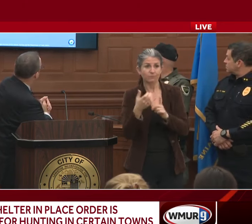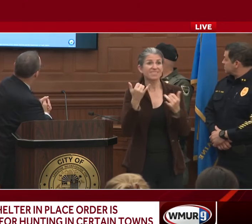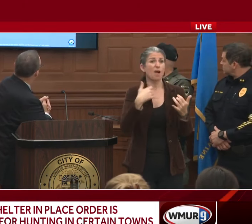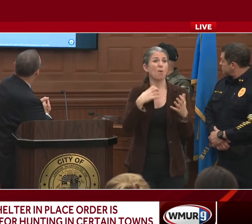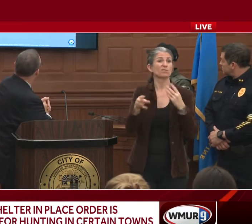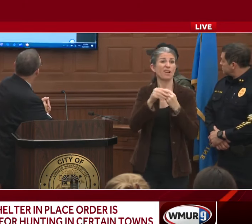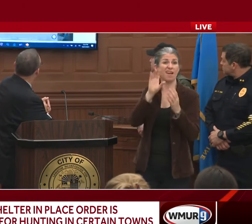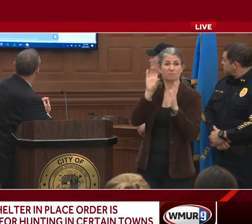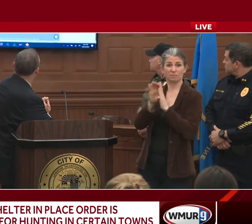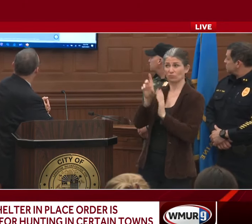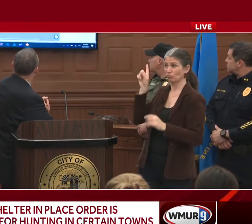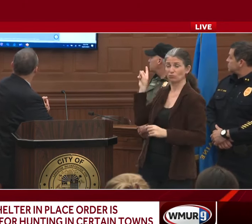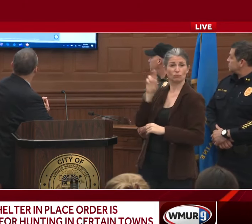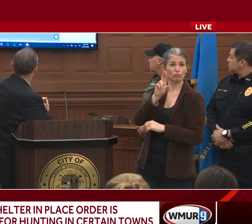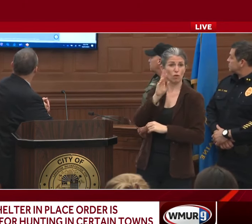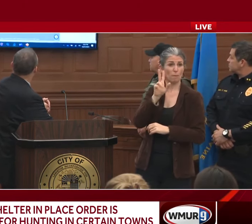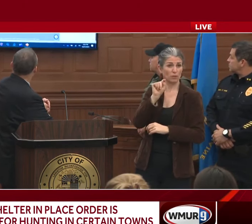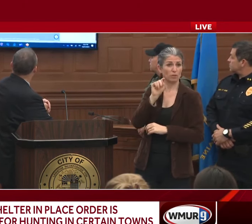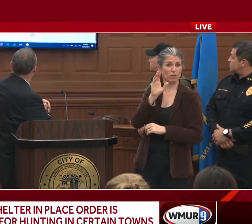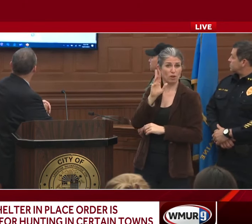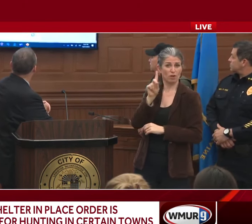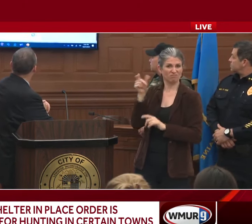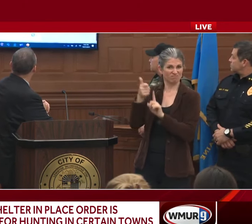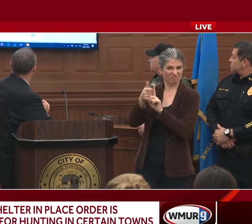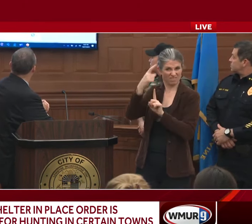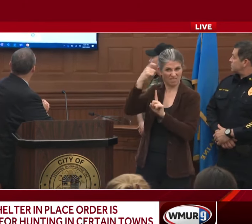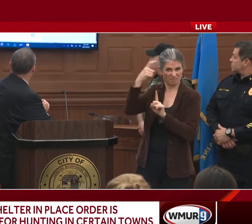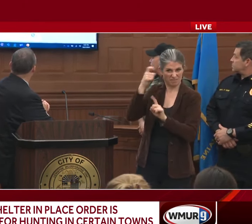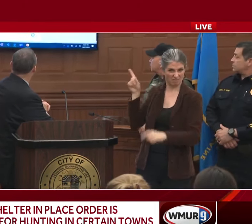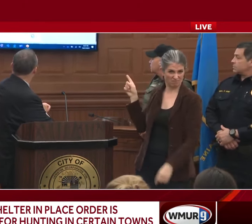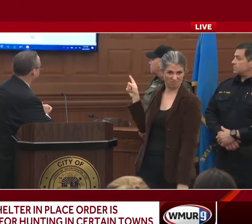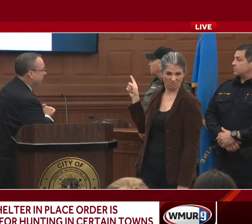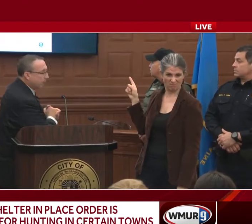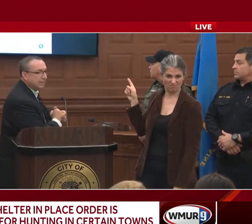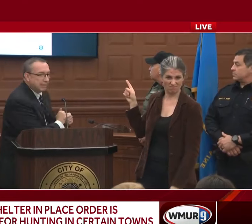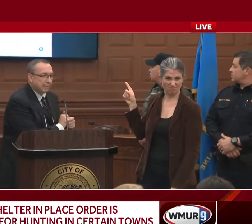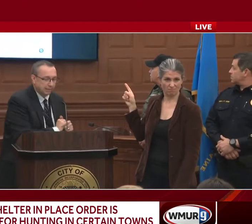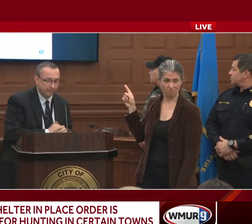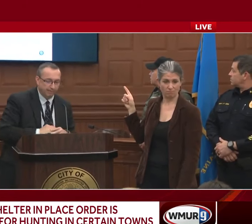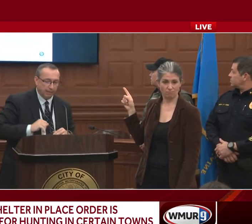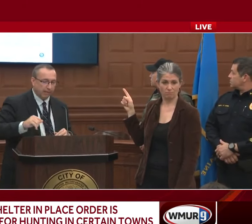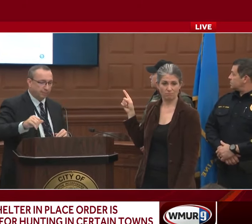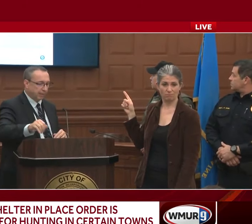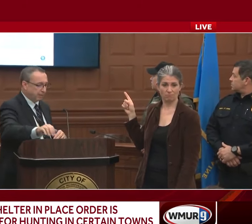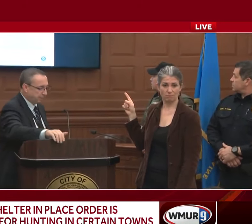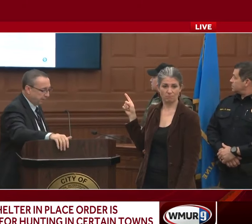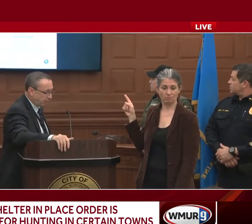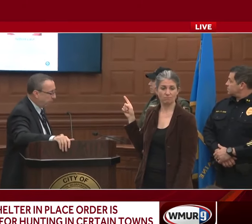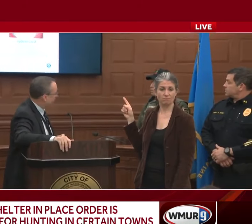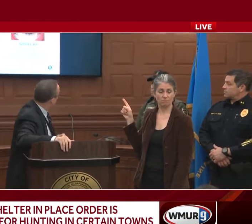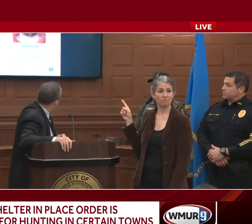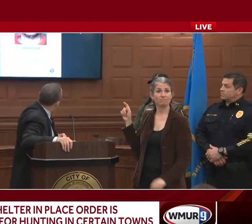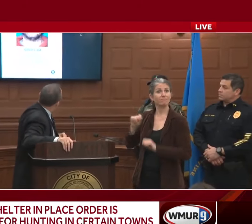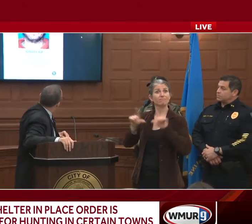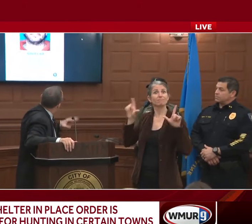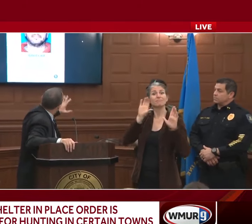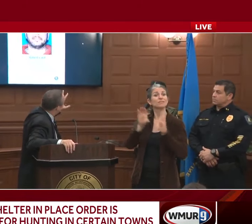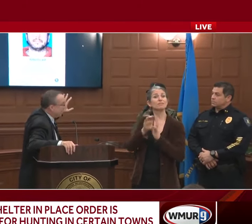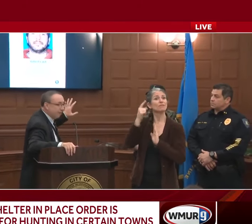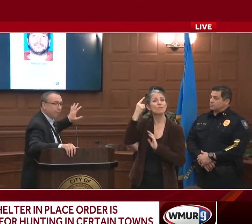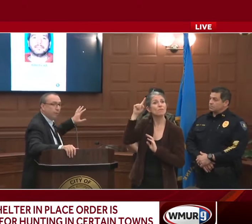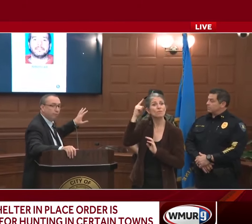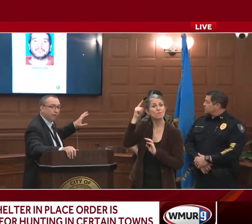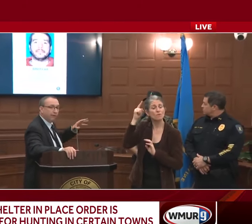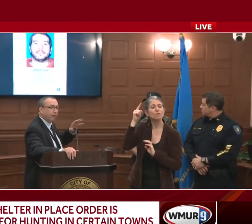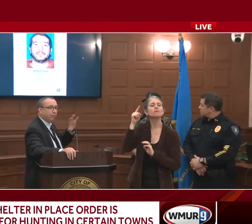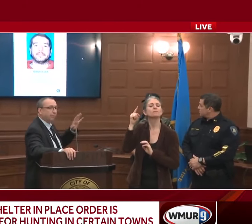another piece. And the reason that we did this is because it's been quite some time. We've